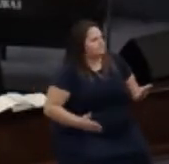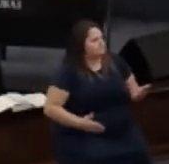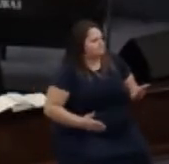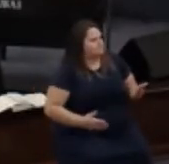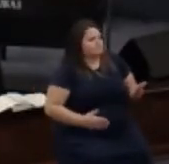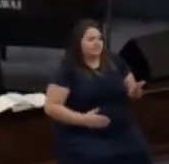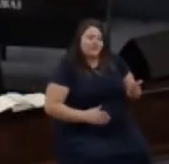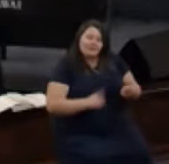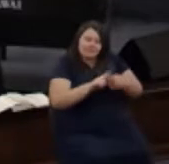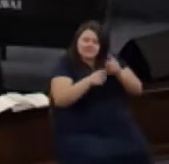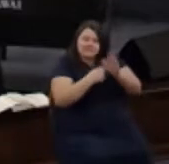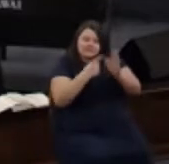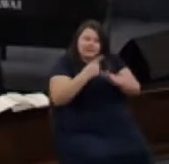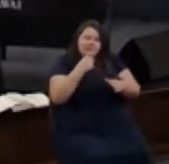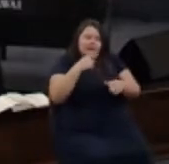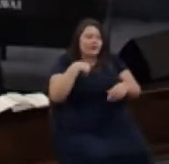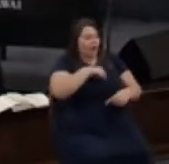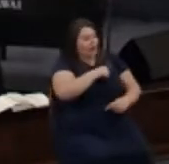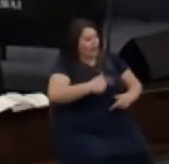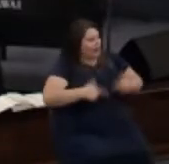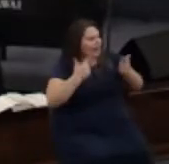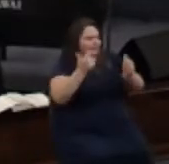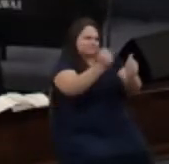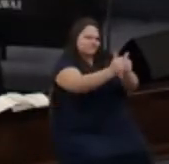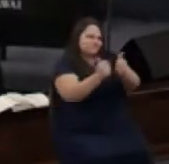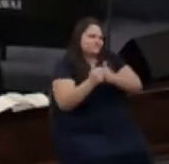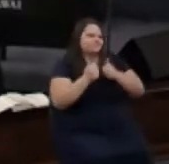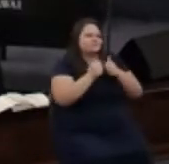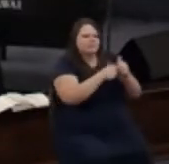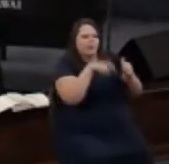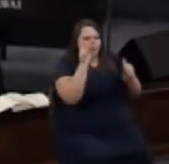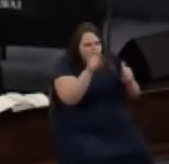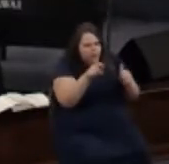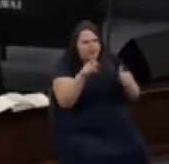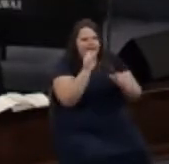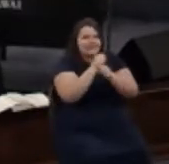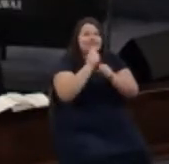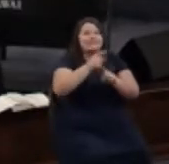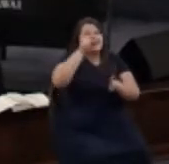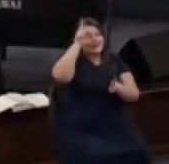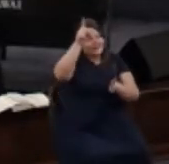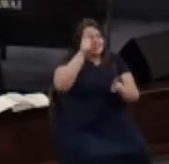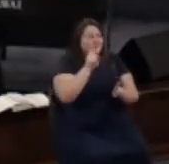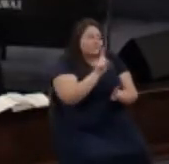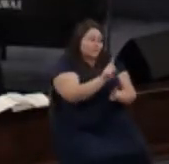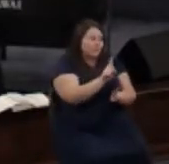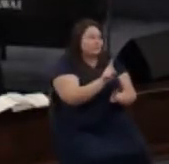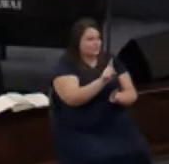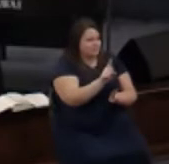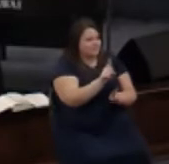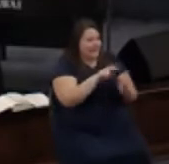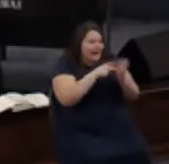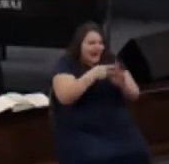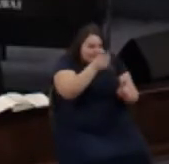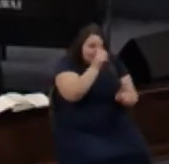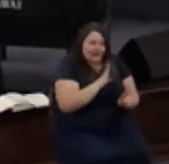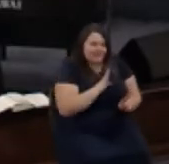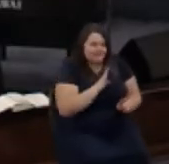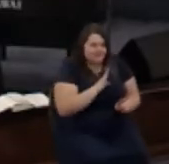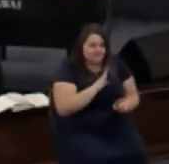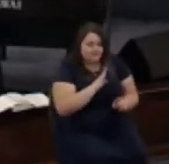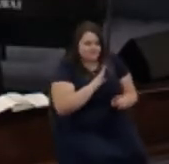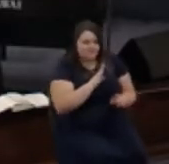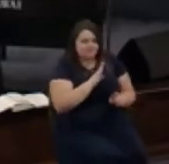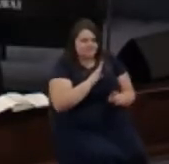but at some point in our lives every one of us we're going to need to make him first meaning God at some point in our